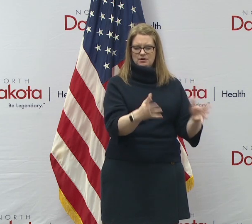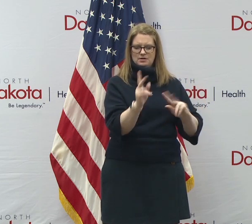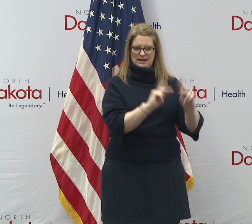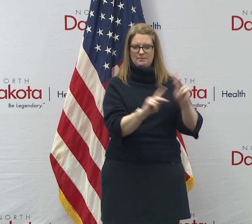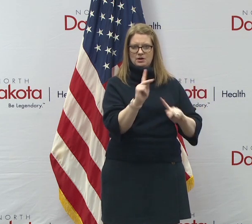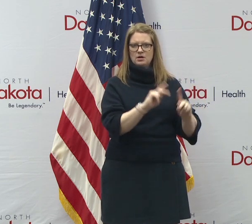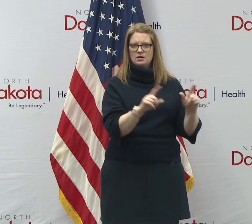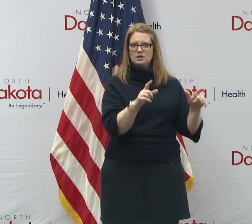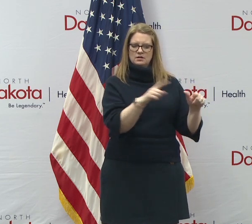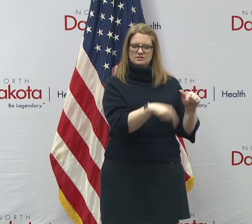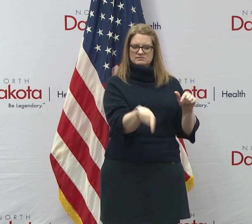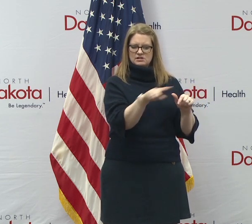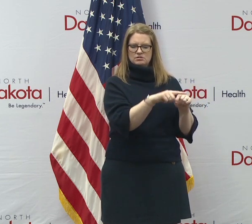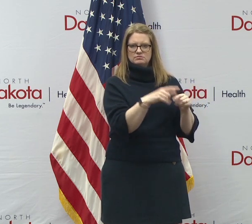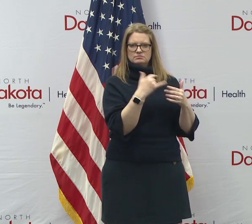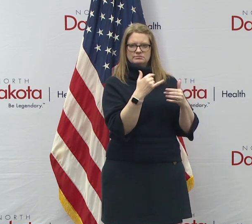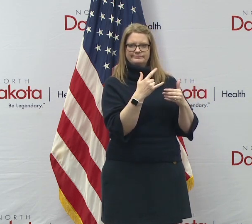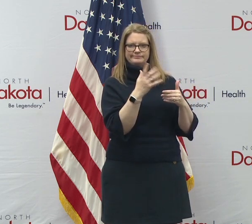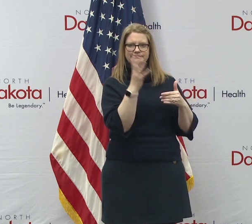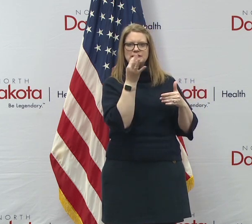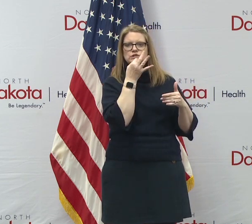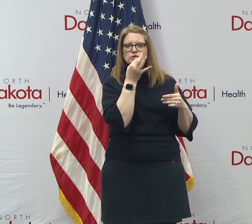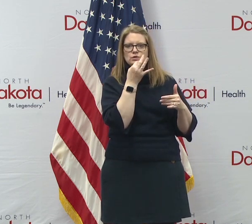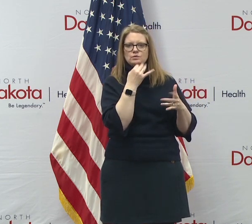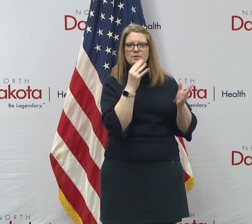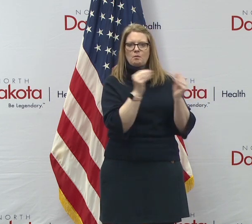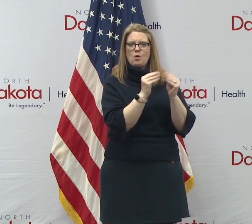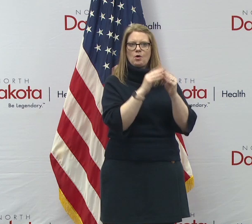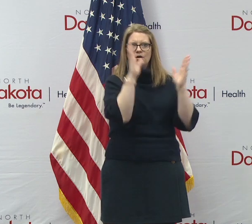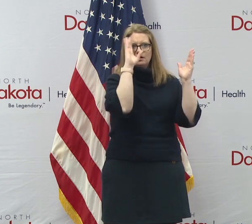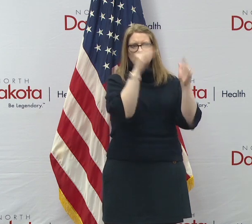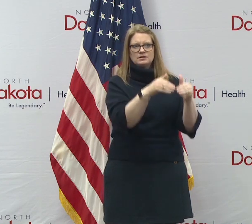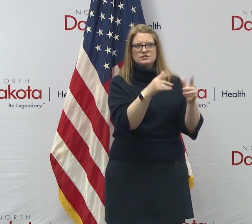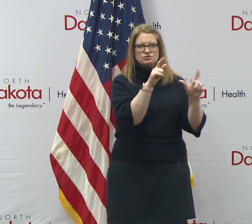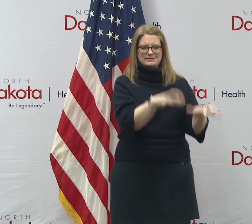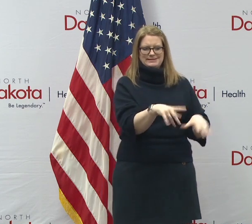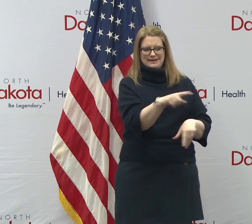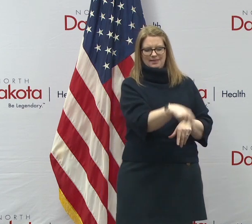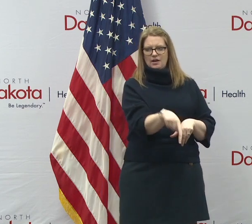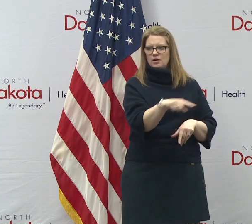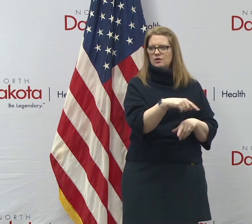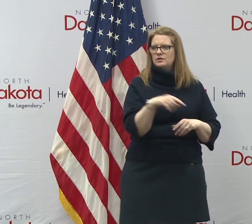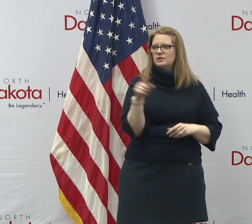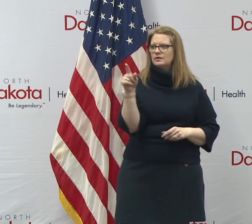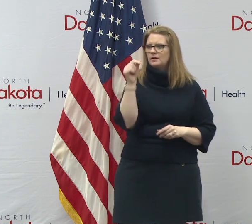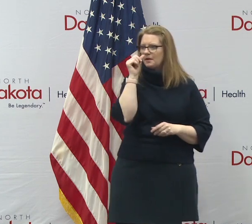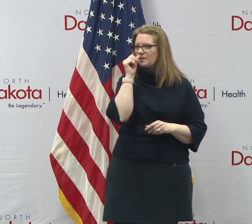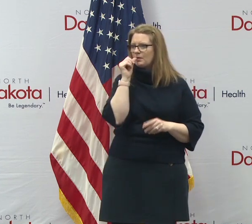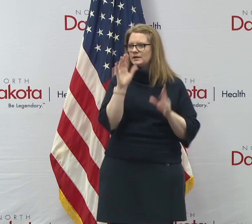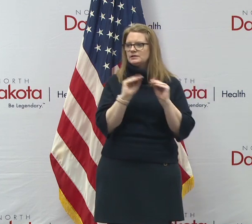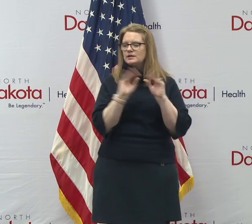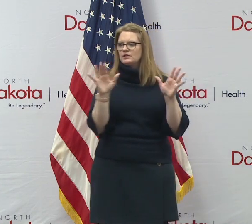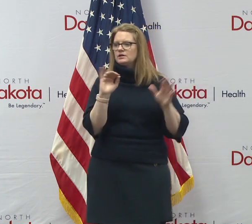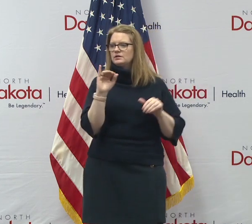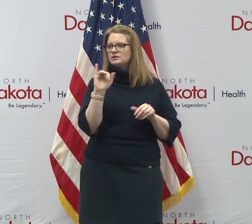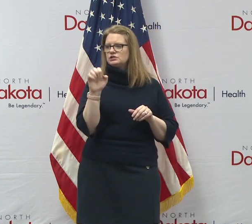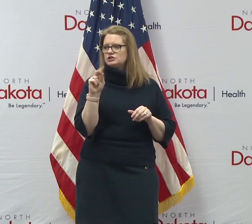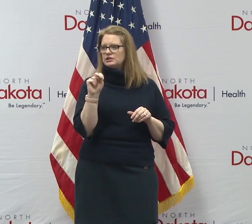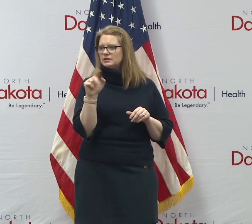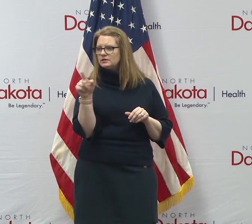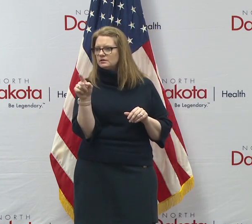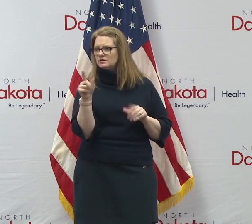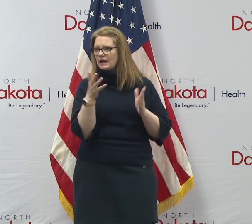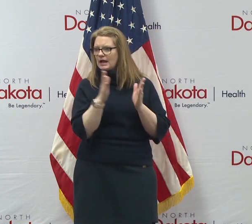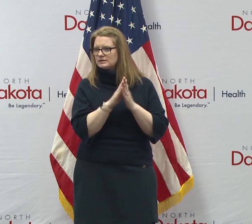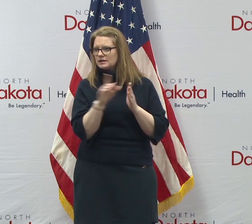in the coming days, uh, to do, uh, more concentrated testing in Montreal County. And to clarify, Jean was, uh,